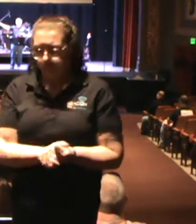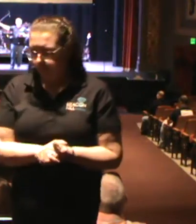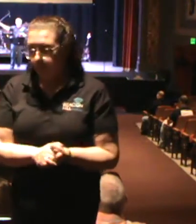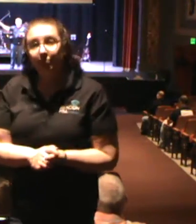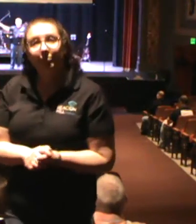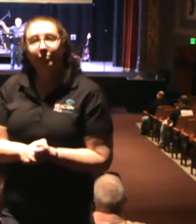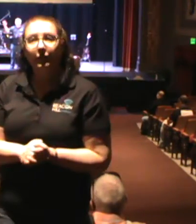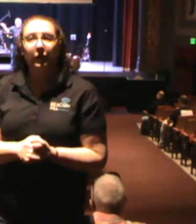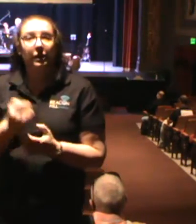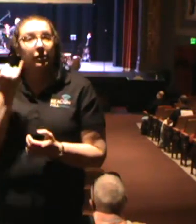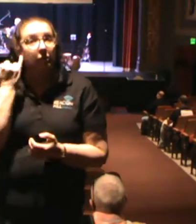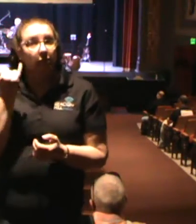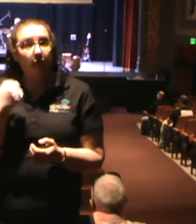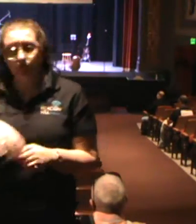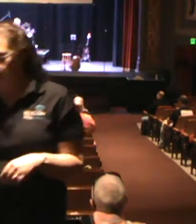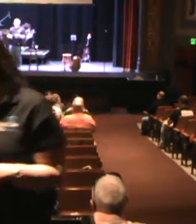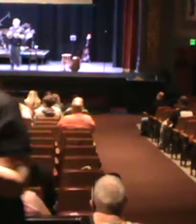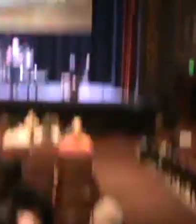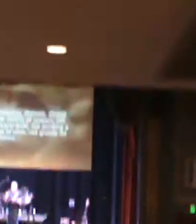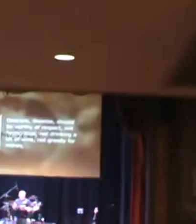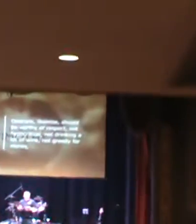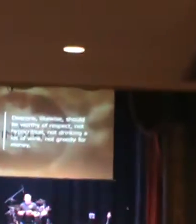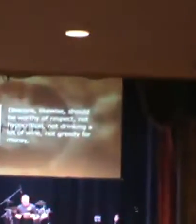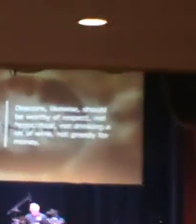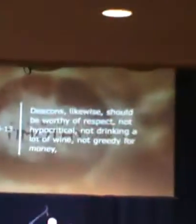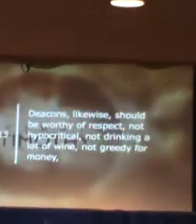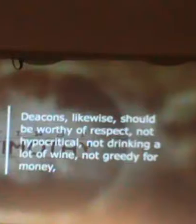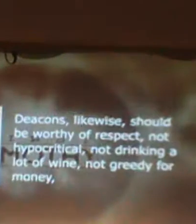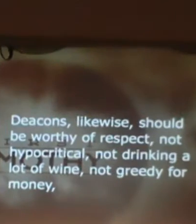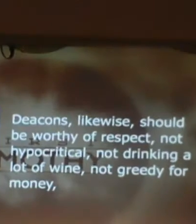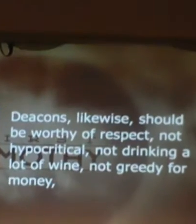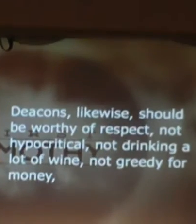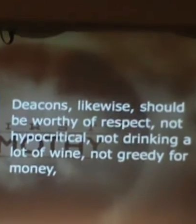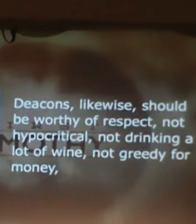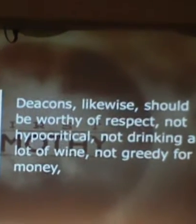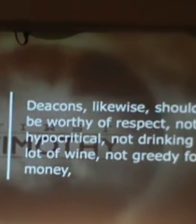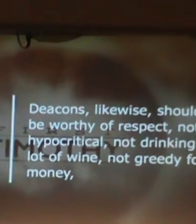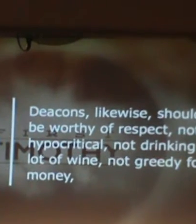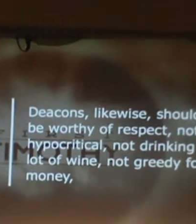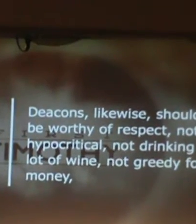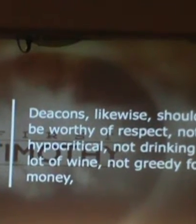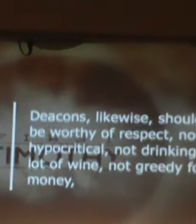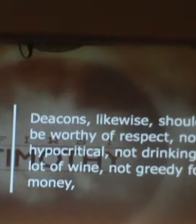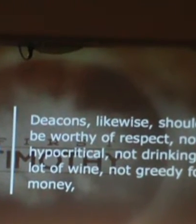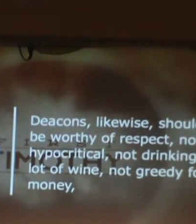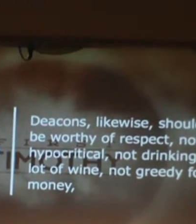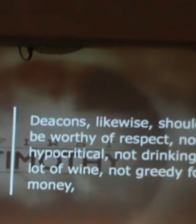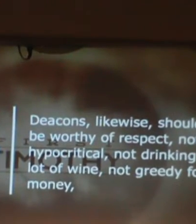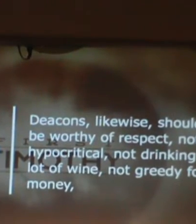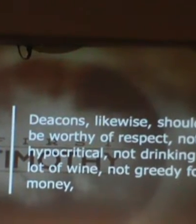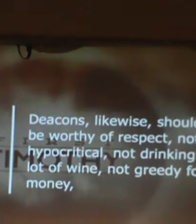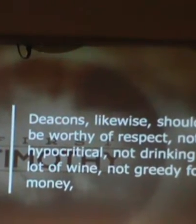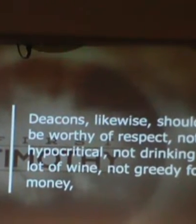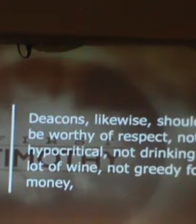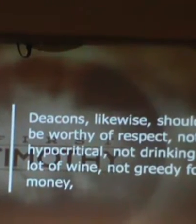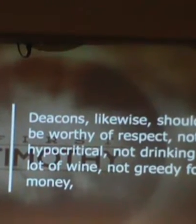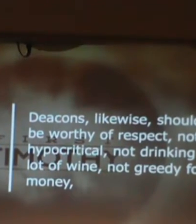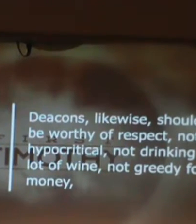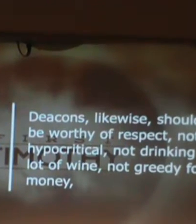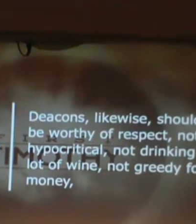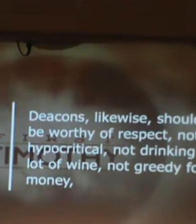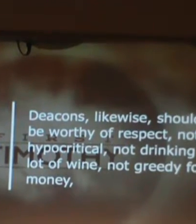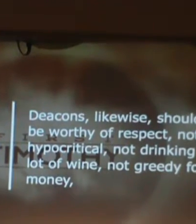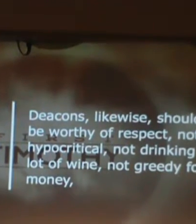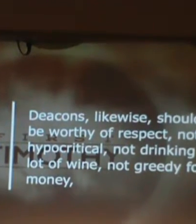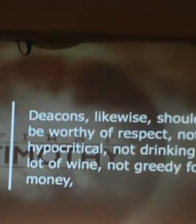your hand and one of our ushers will bring a copy of God's Word for you to use today. We also encourage you to either, if you're online, go to BibleGameway